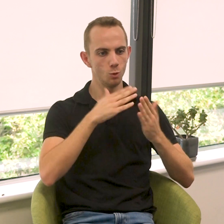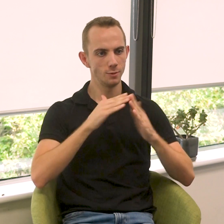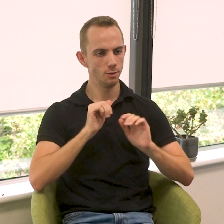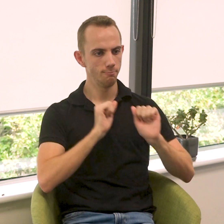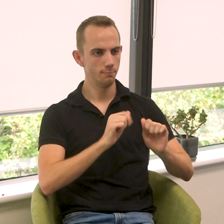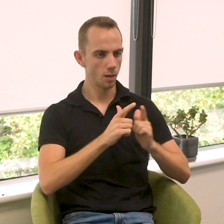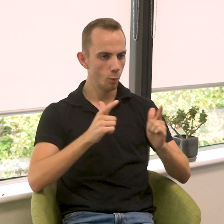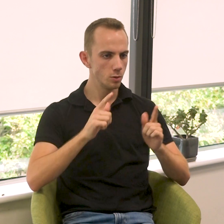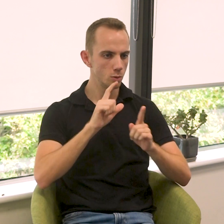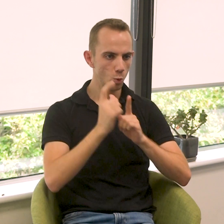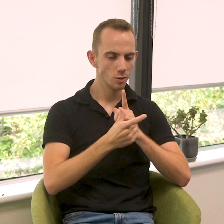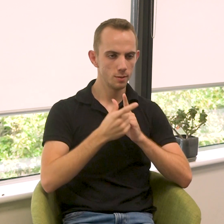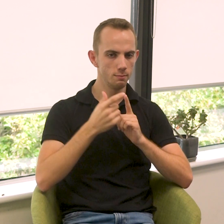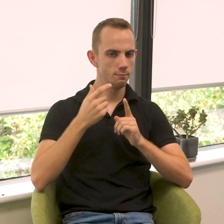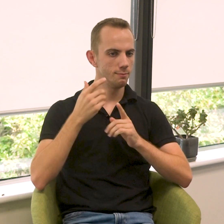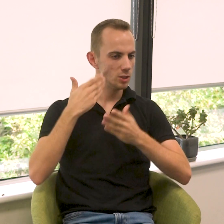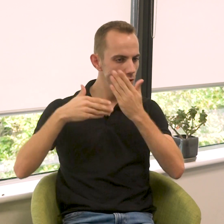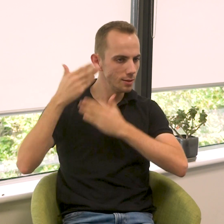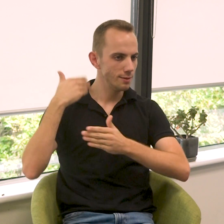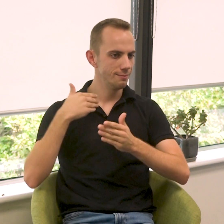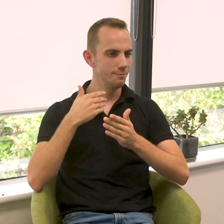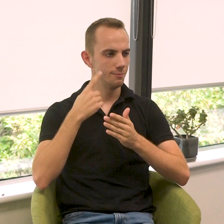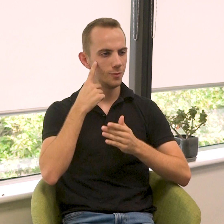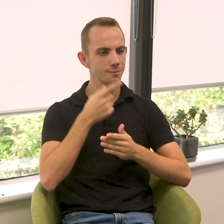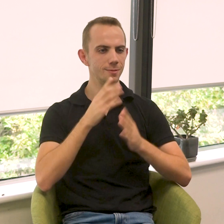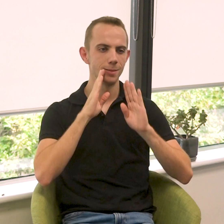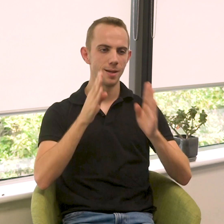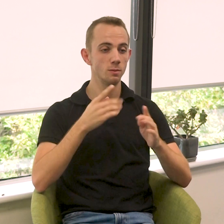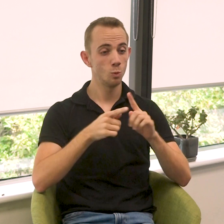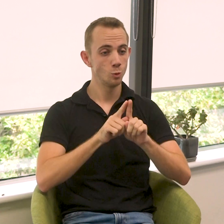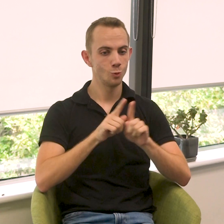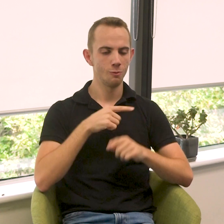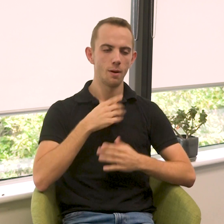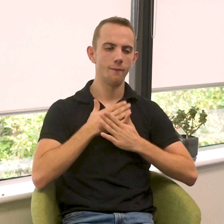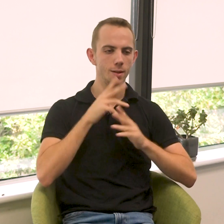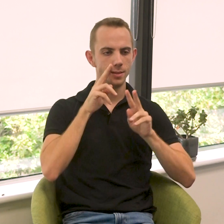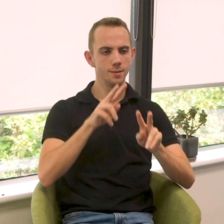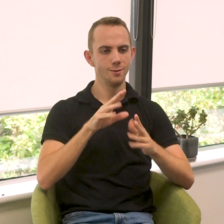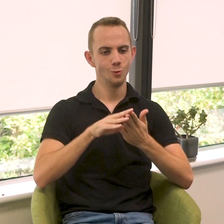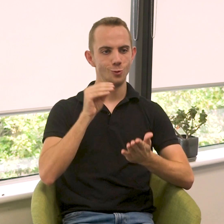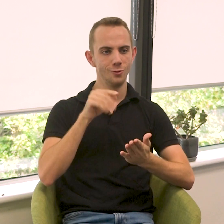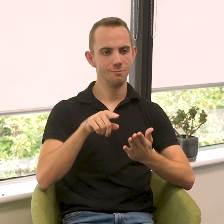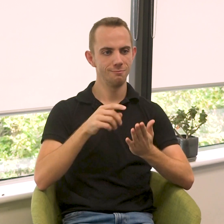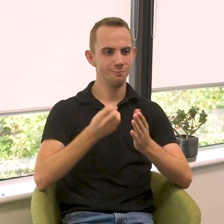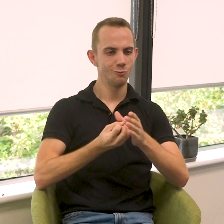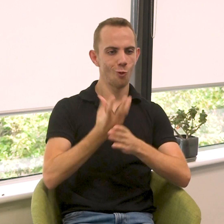about the deaf community. It's language, it's culture, it's heritage, and it's quite amazing. I also love seeing students grow,